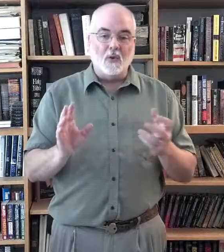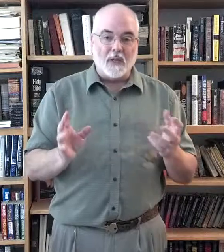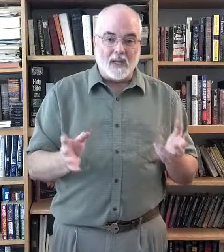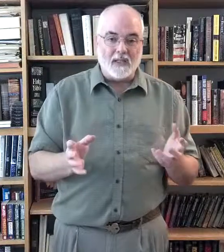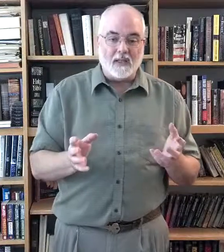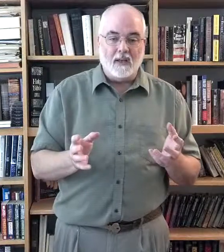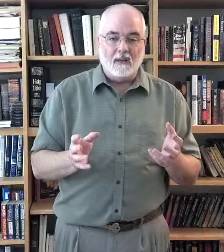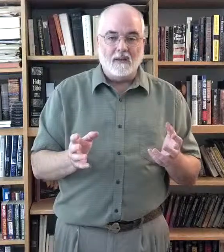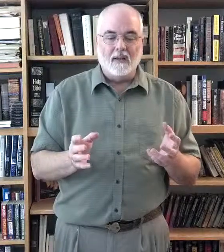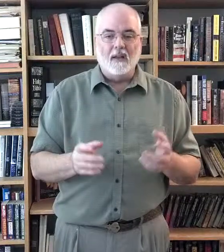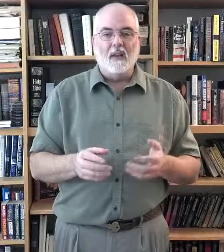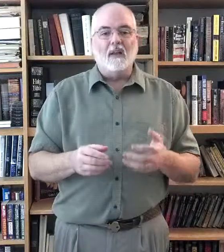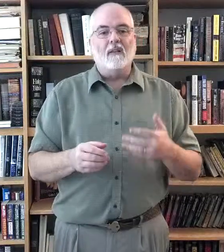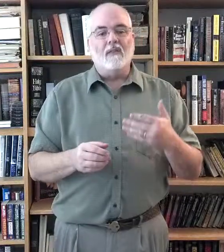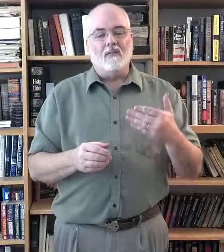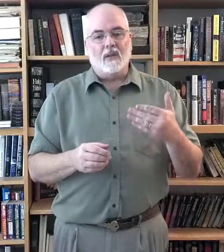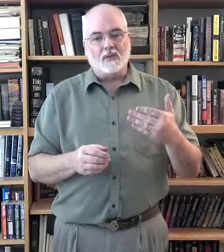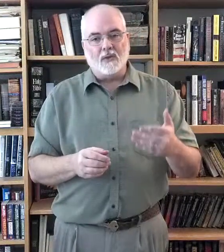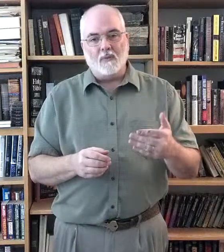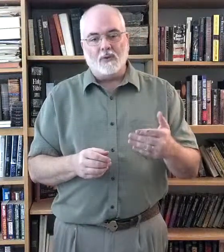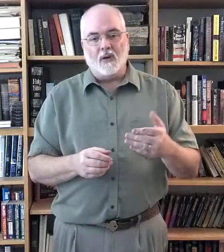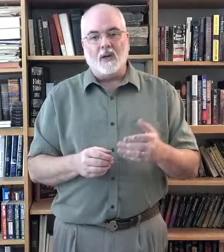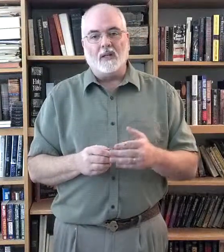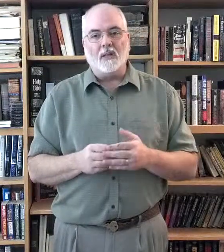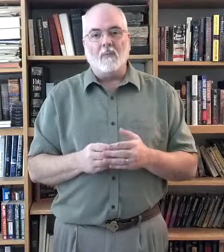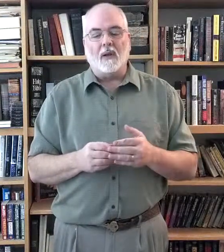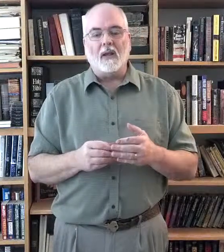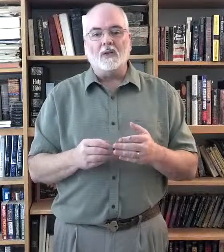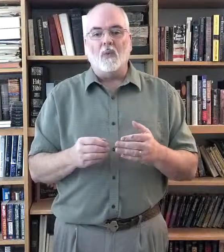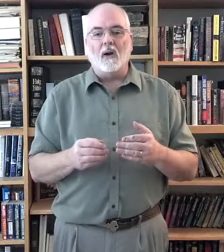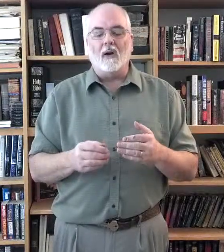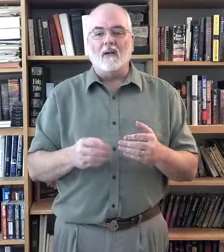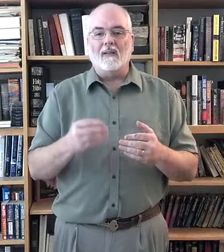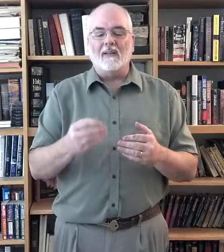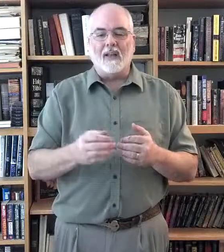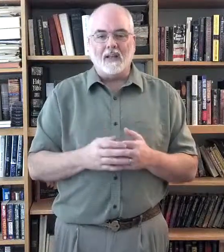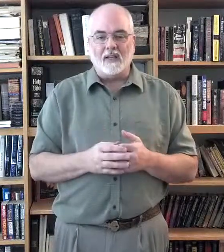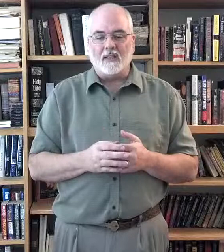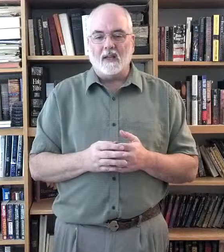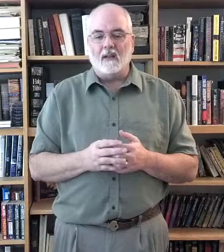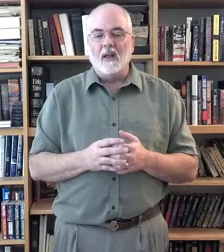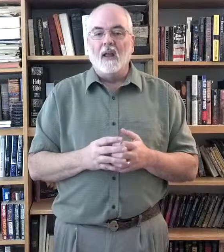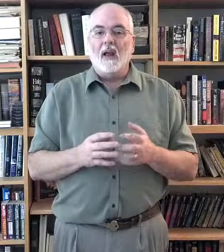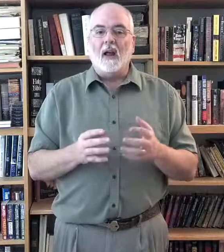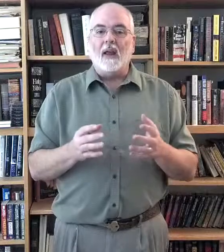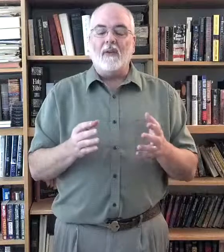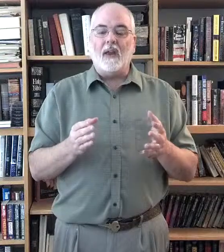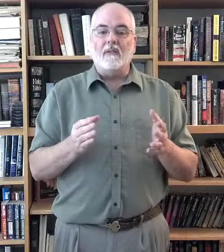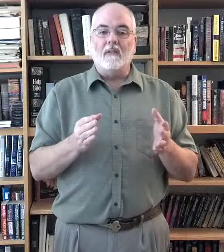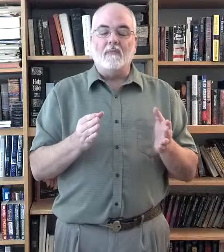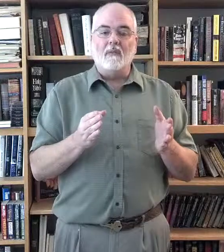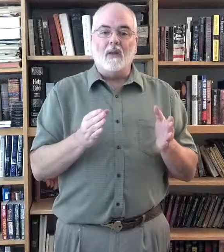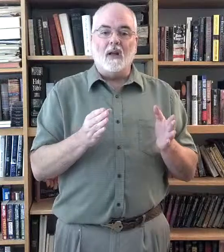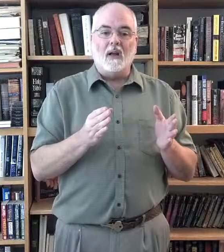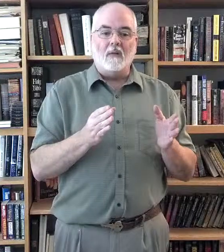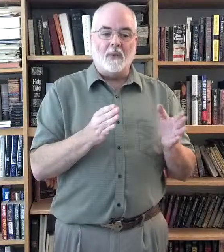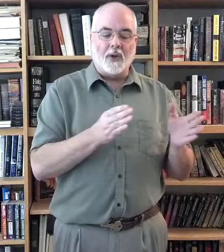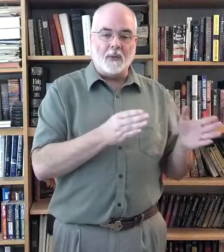easy, the scripture is some place where they can excel. I have had participants